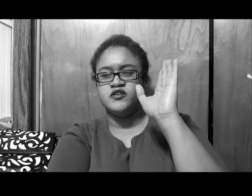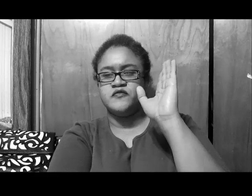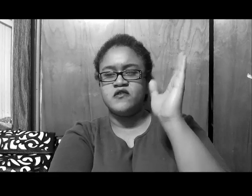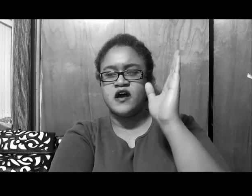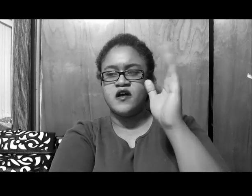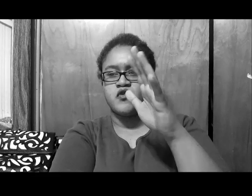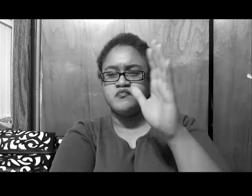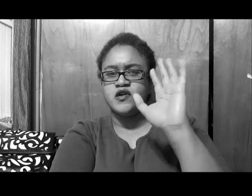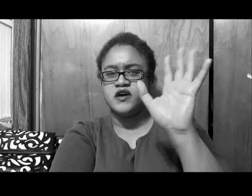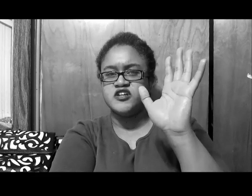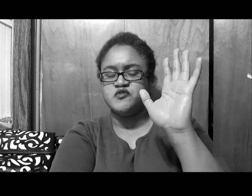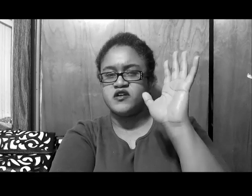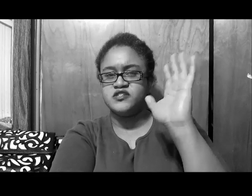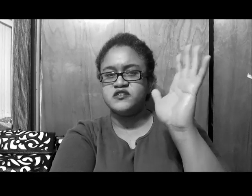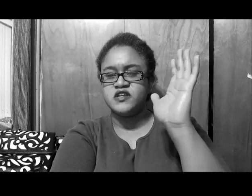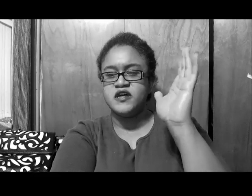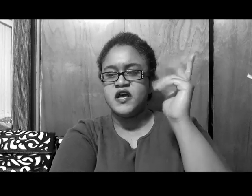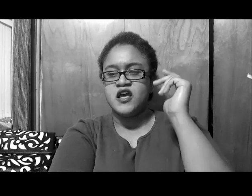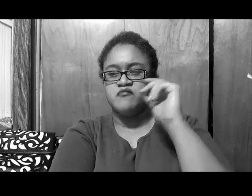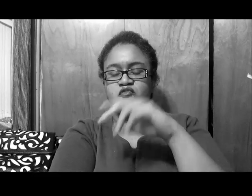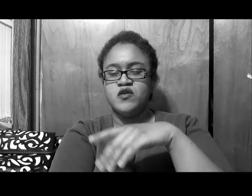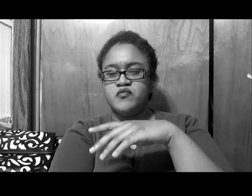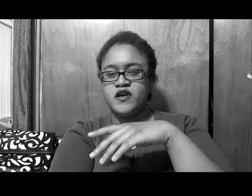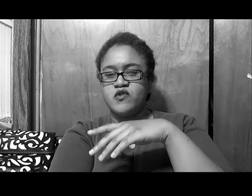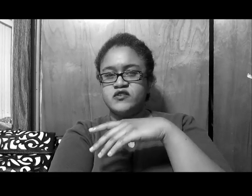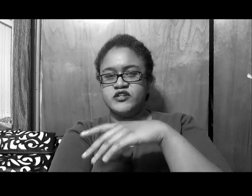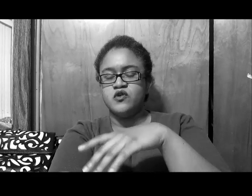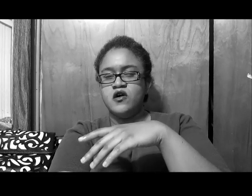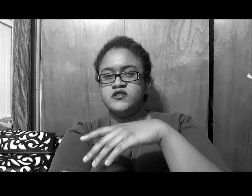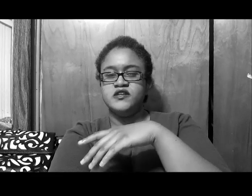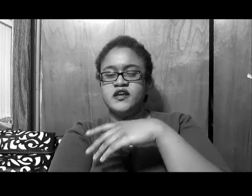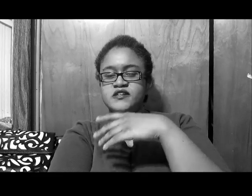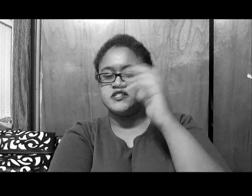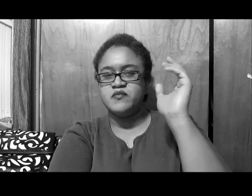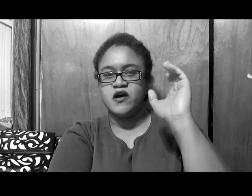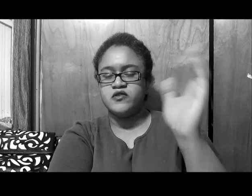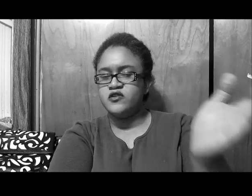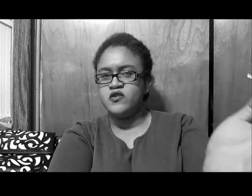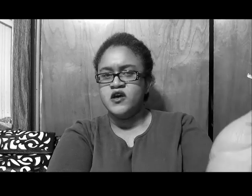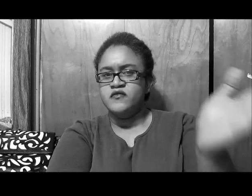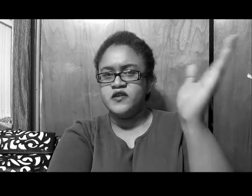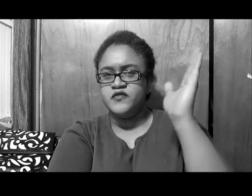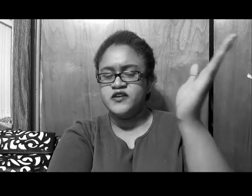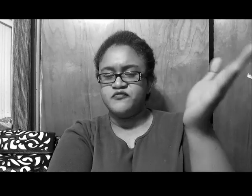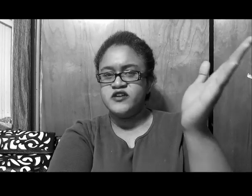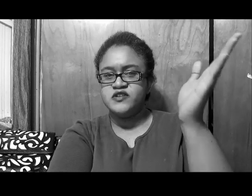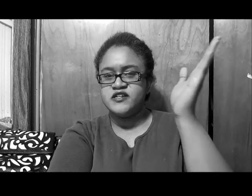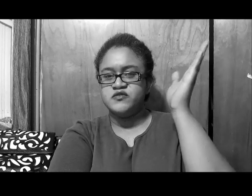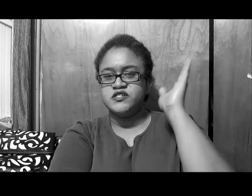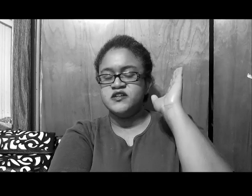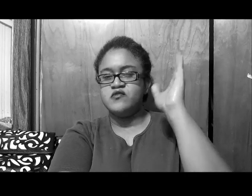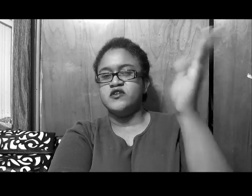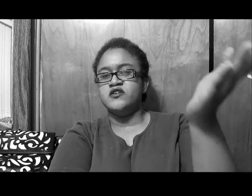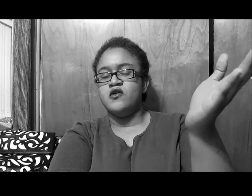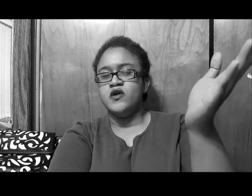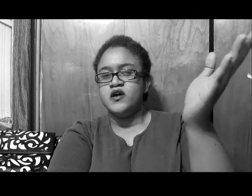you felt kind of awkward, bringing her husband around, women playing around their drawers, and Nidia had to say about, you know, Phaedra last night was sitting there, with, you know,